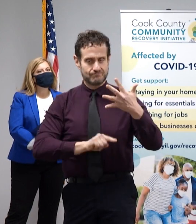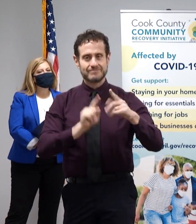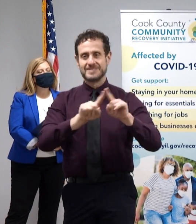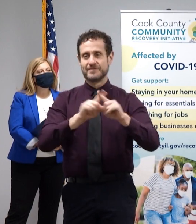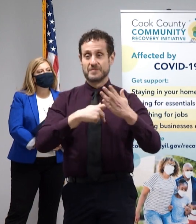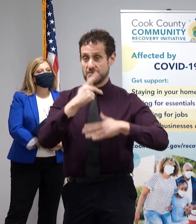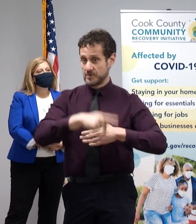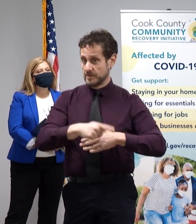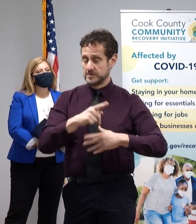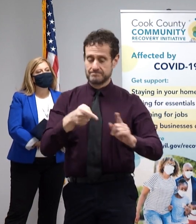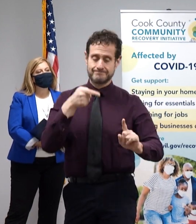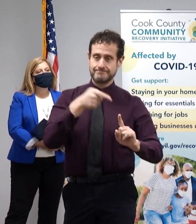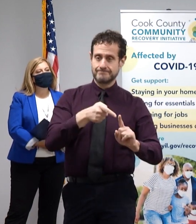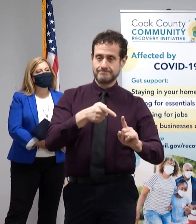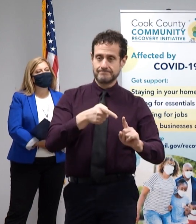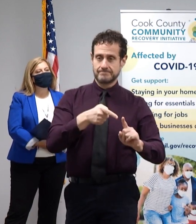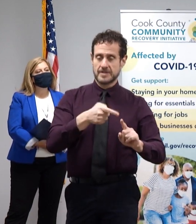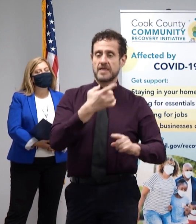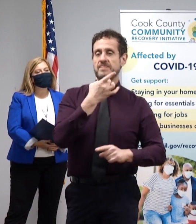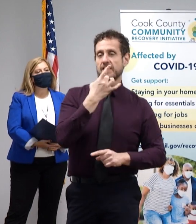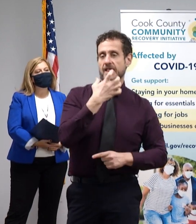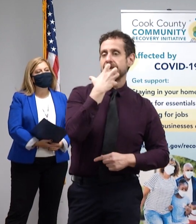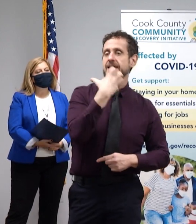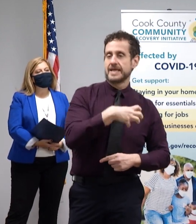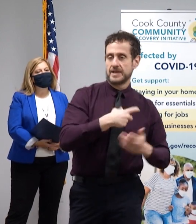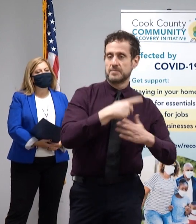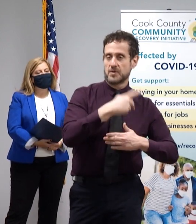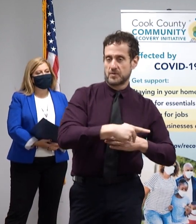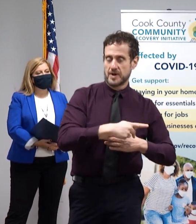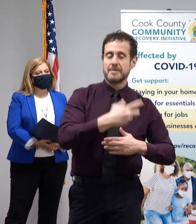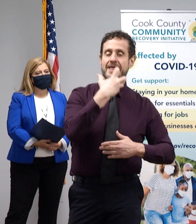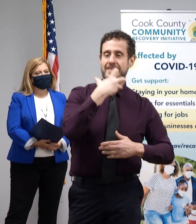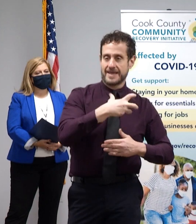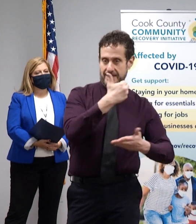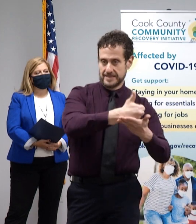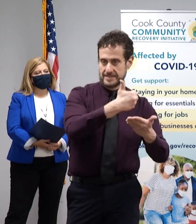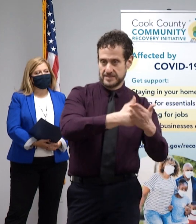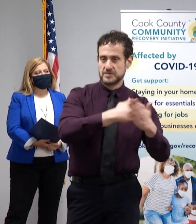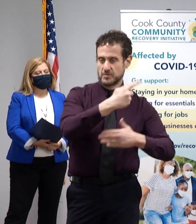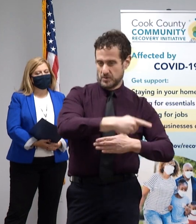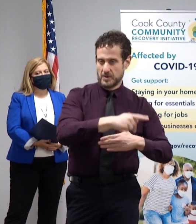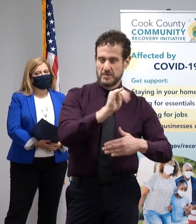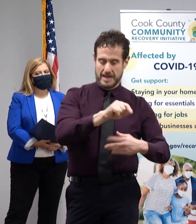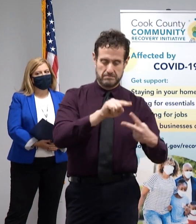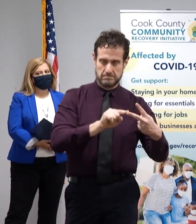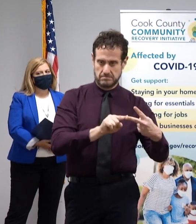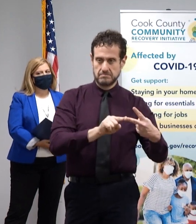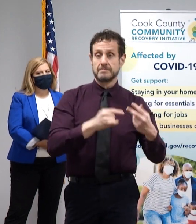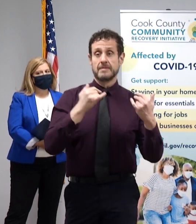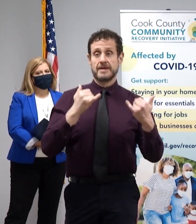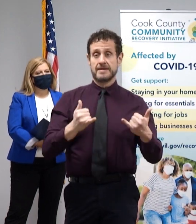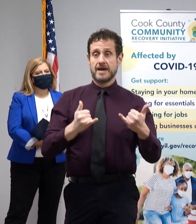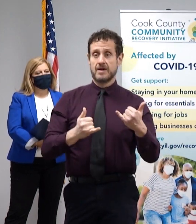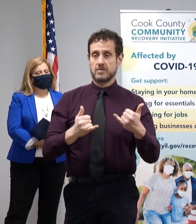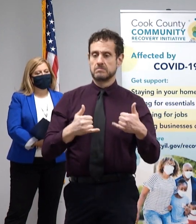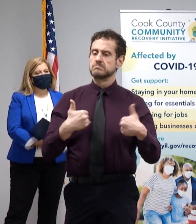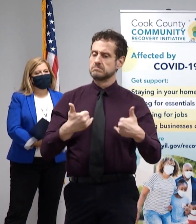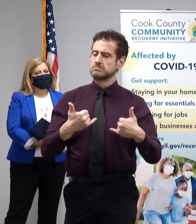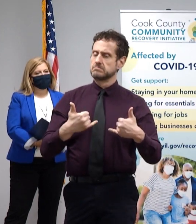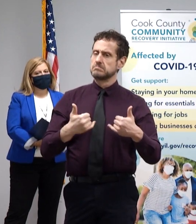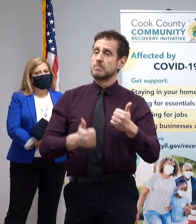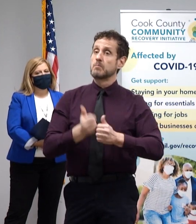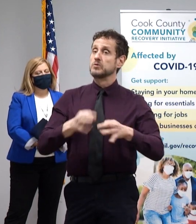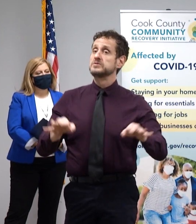specifically our LIHEAP program, the heat and assistance program. Now more than ever, many household